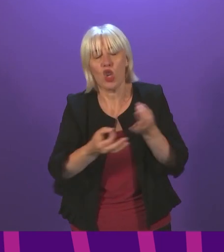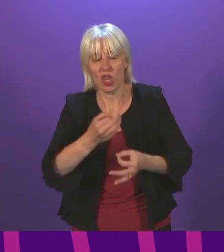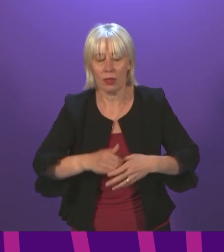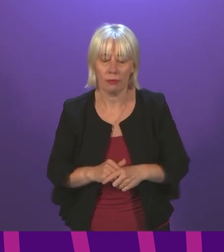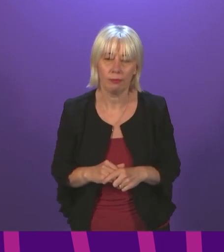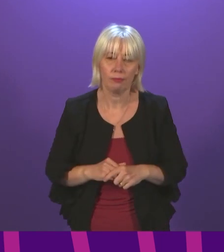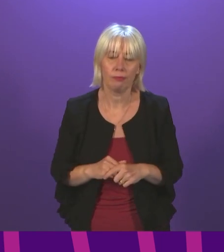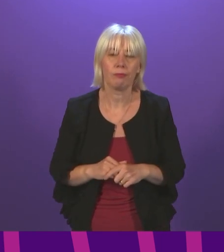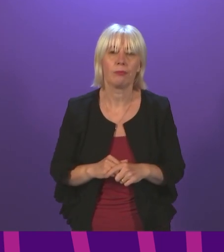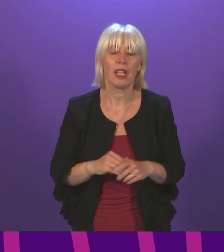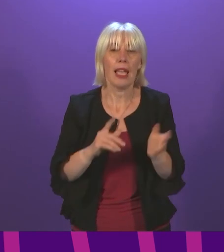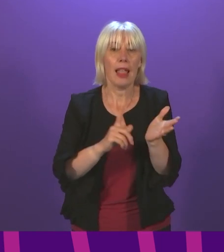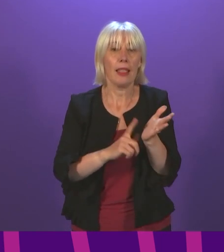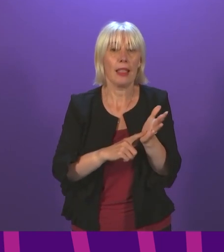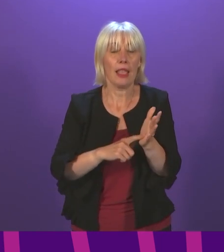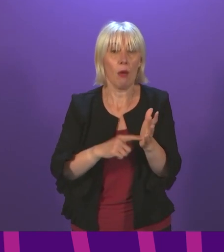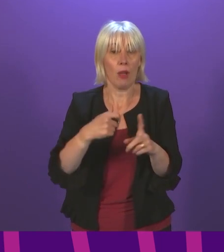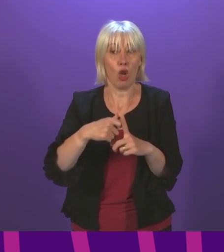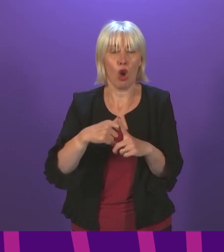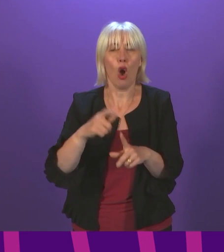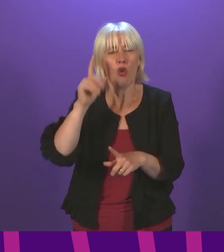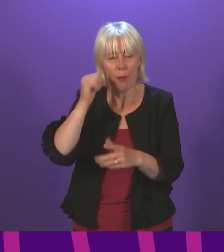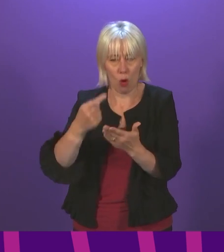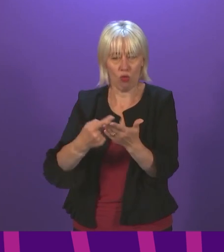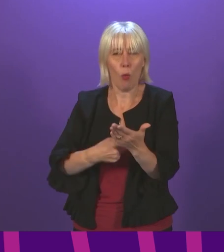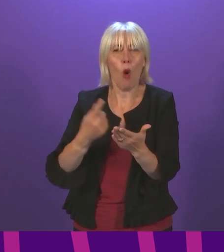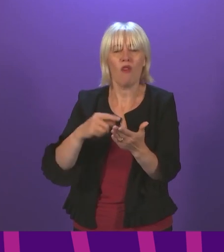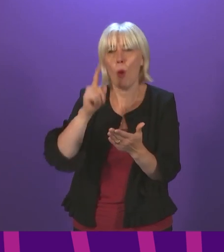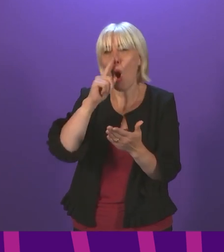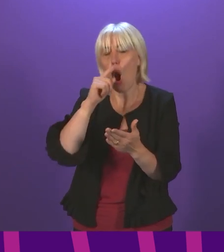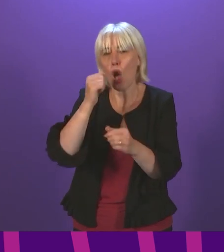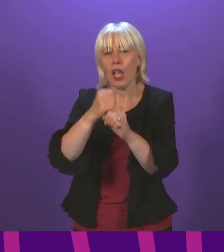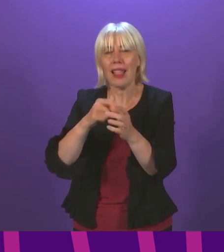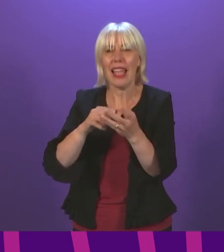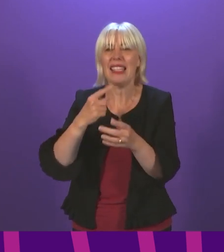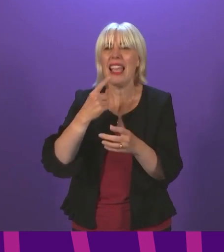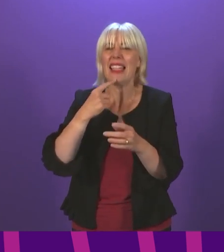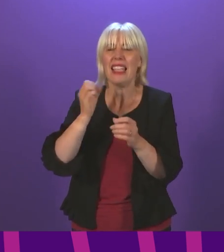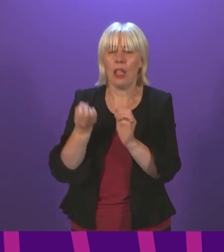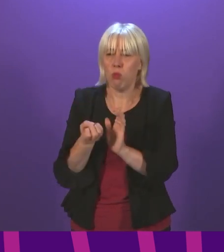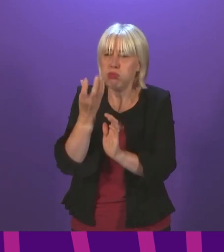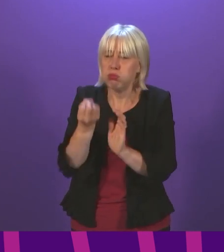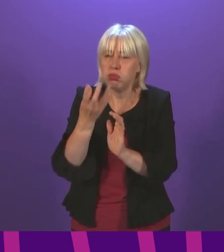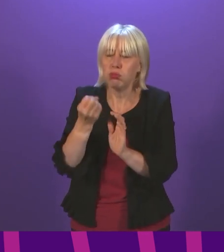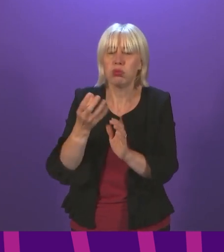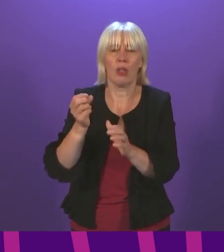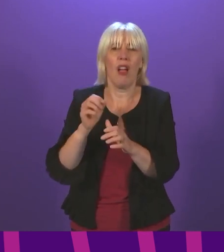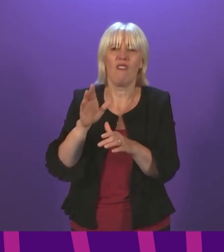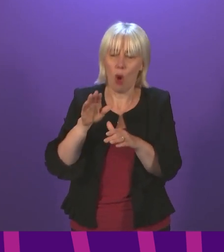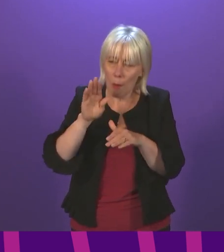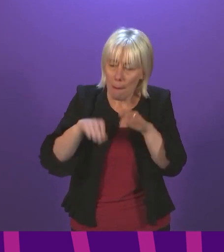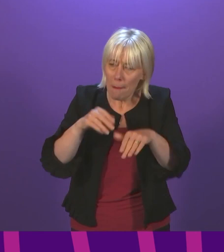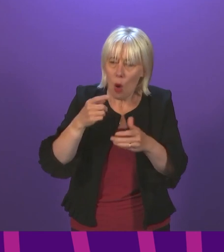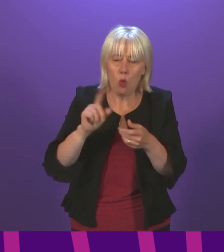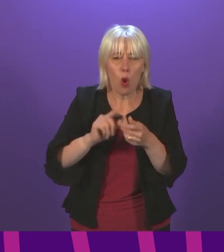Thank you, Presiding Officer. Given the Oil and Gas Authority report, endorsed by Sir Ian Wood, showing the carbon footprint from imported gases more than double that of